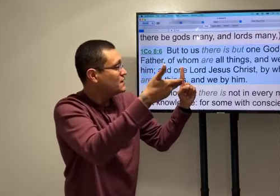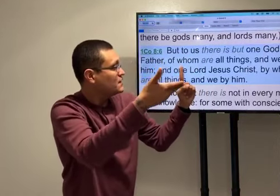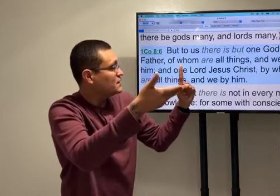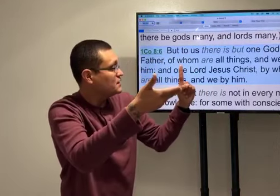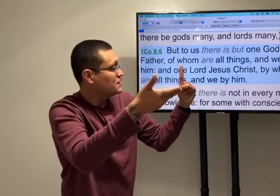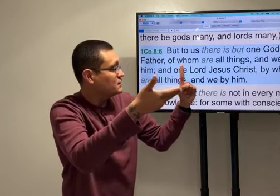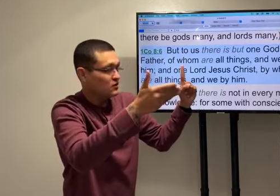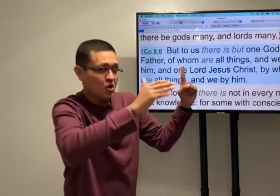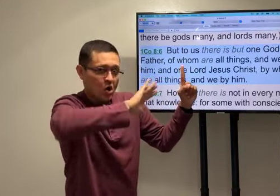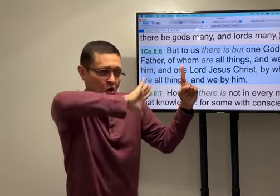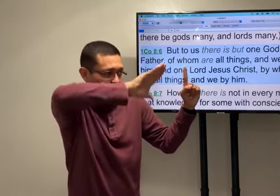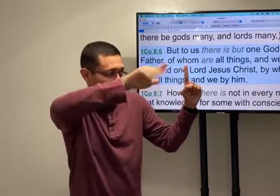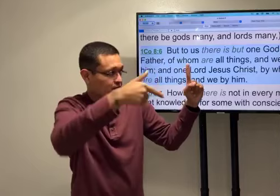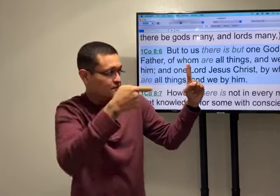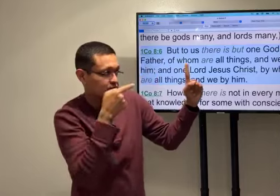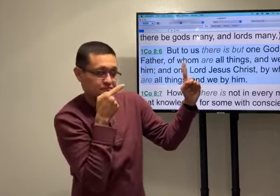For whom all things.